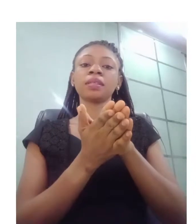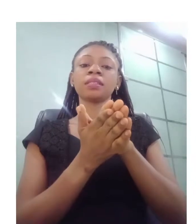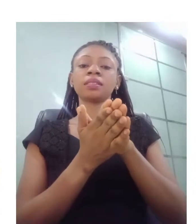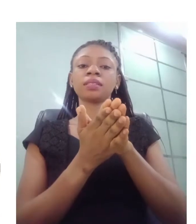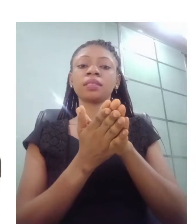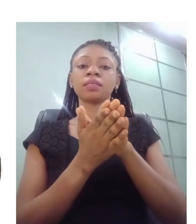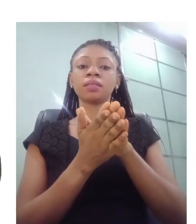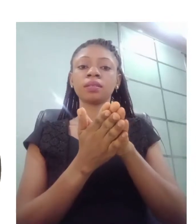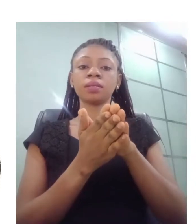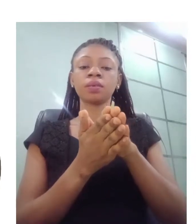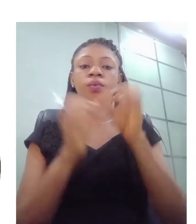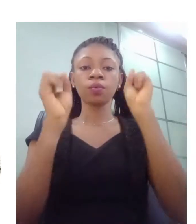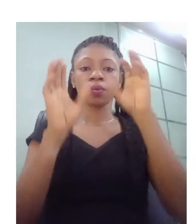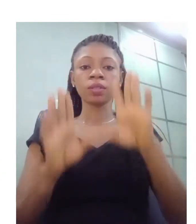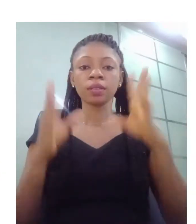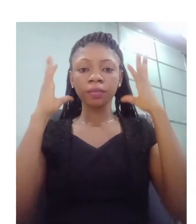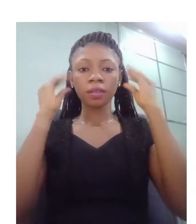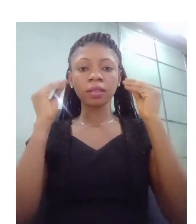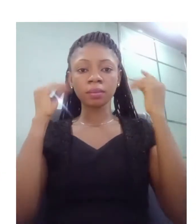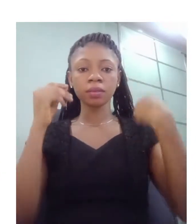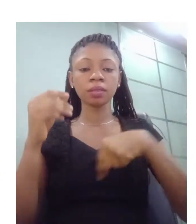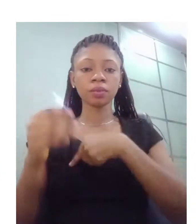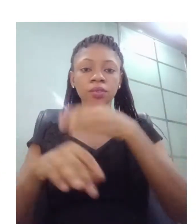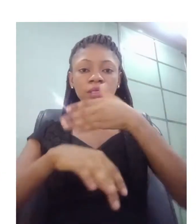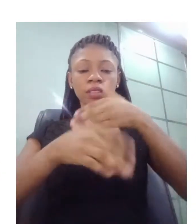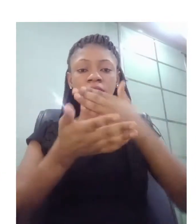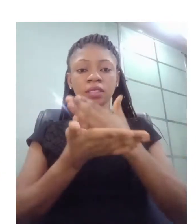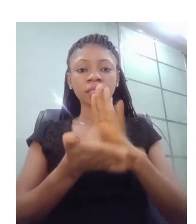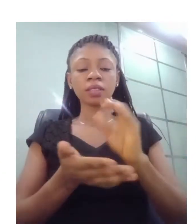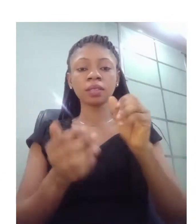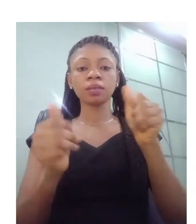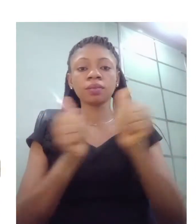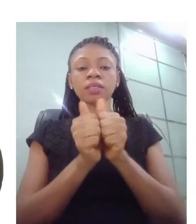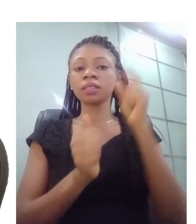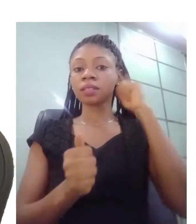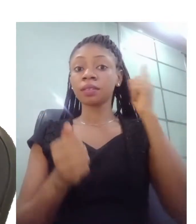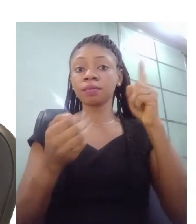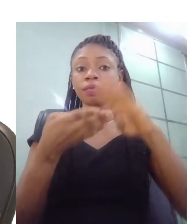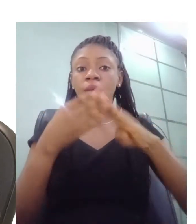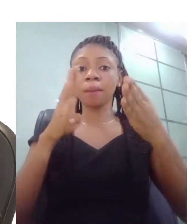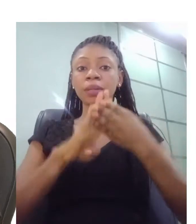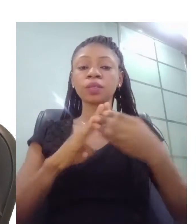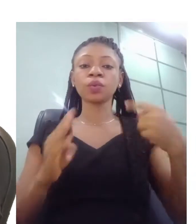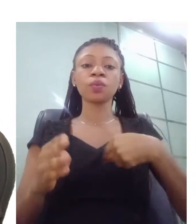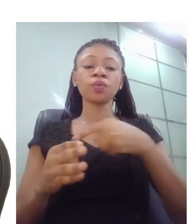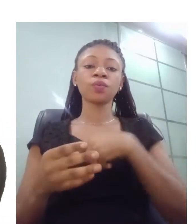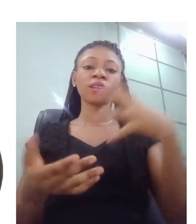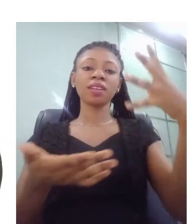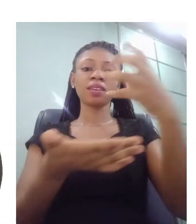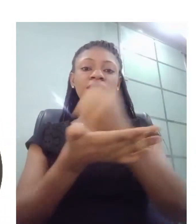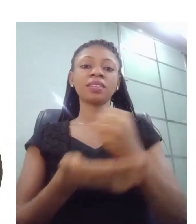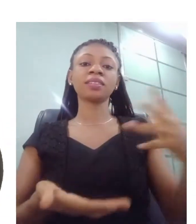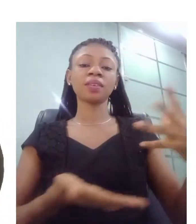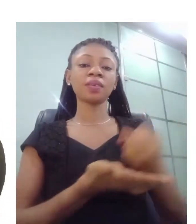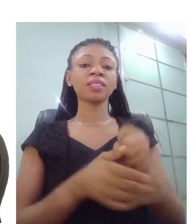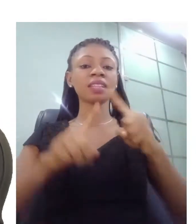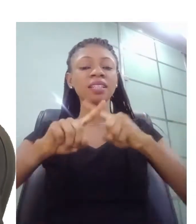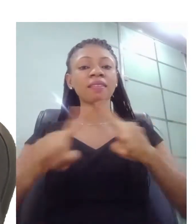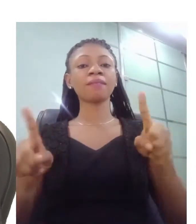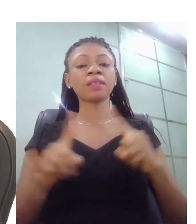we collected um bios and we collected some of the stories that these deaf signers had to tell us